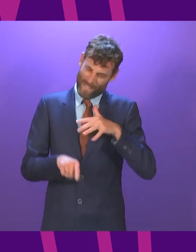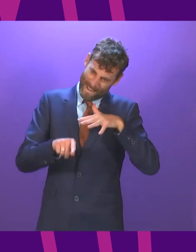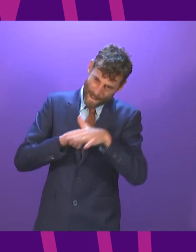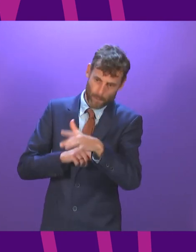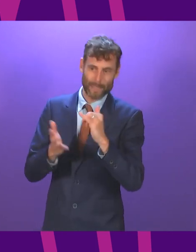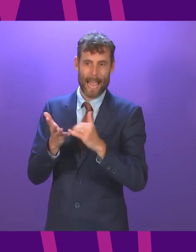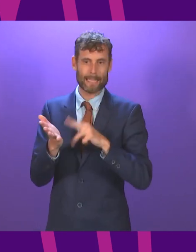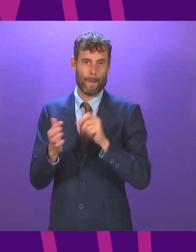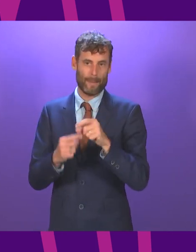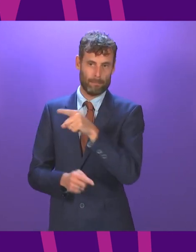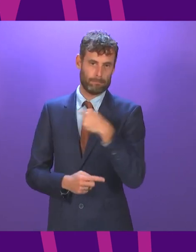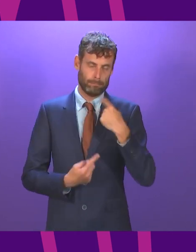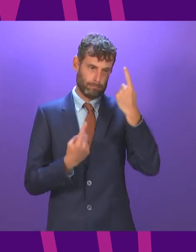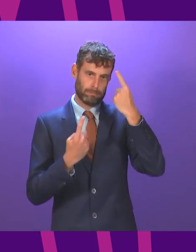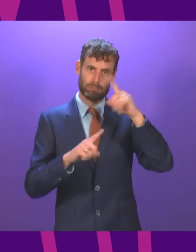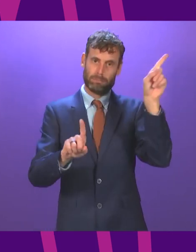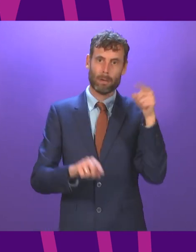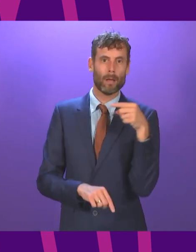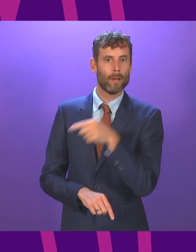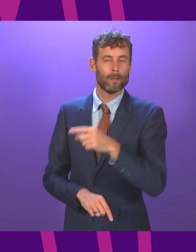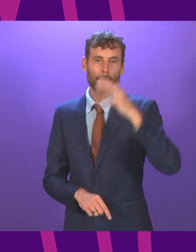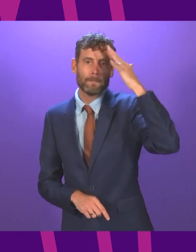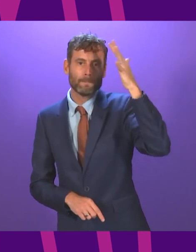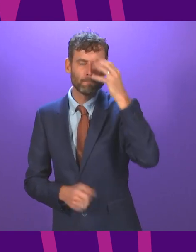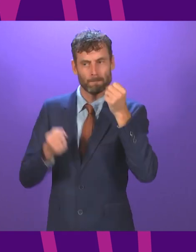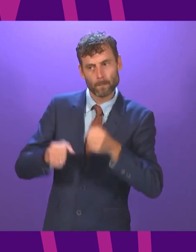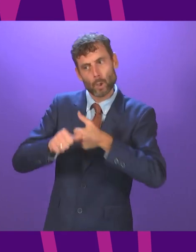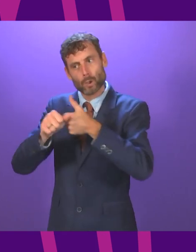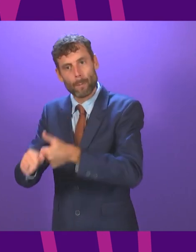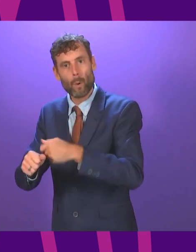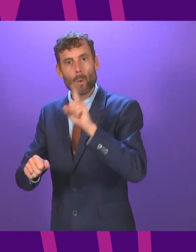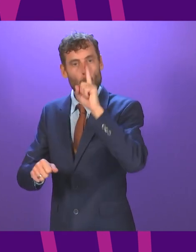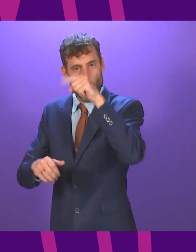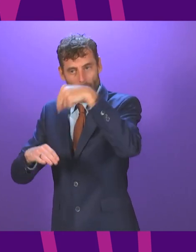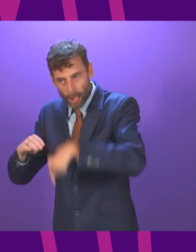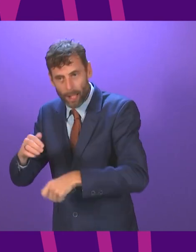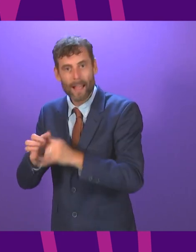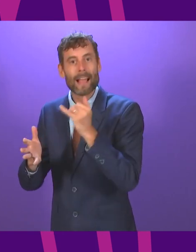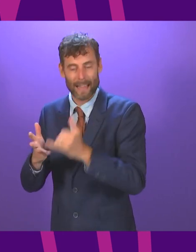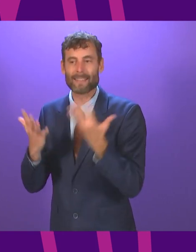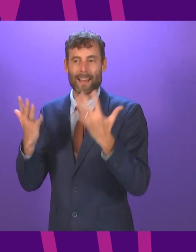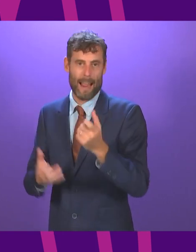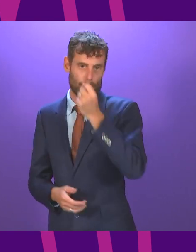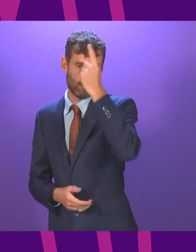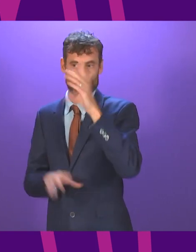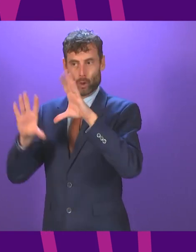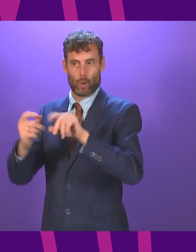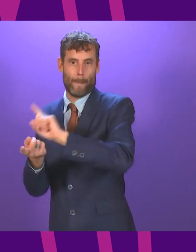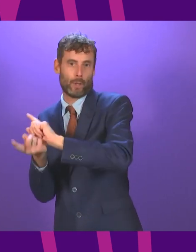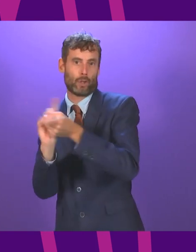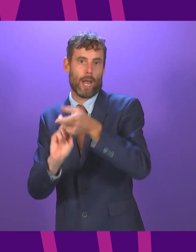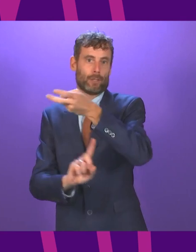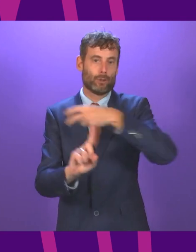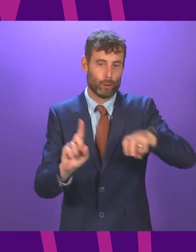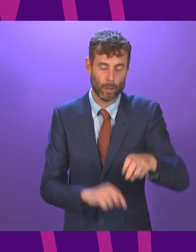and gas sector and the tens of thousands of jobs it supports. Lorna Slater stated she wants to shut the industry down within the next four